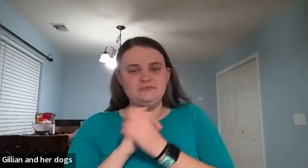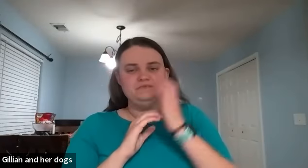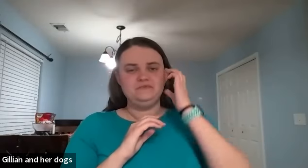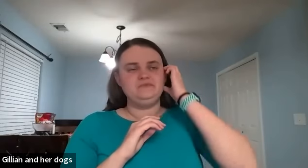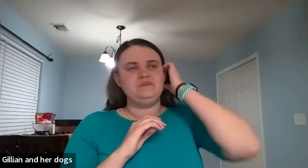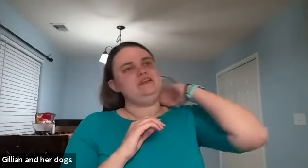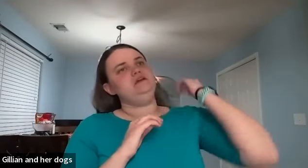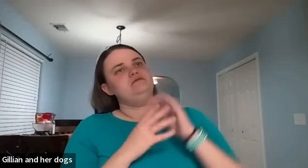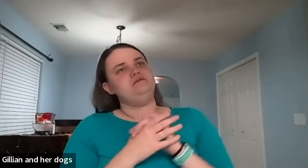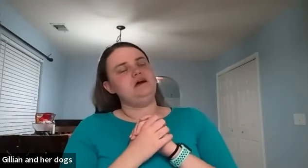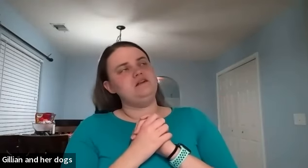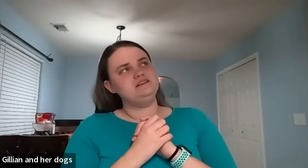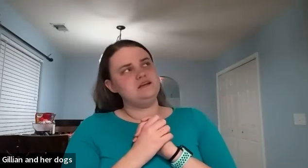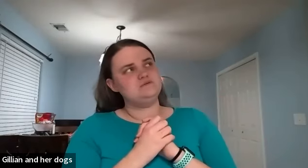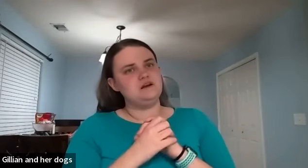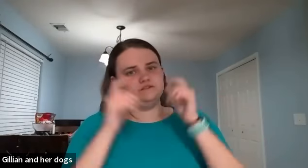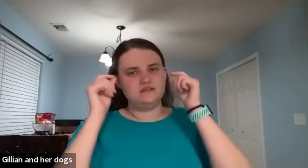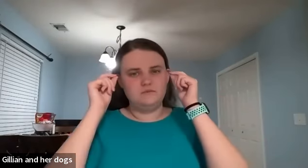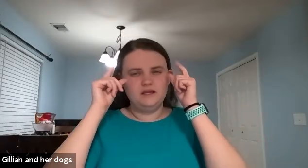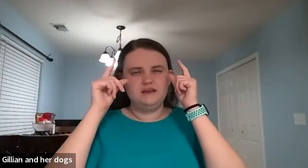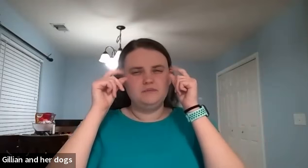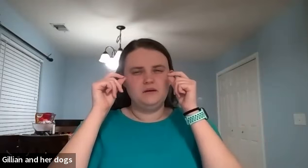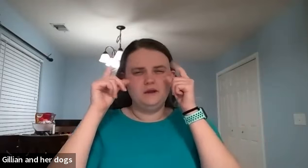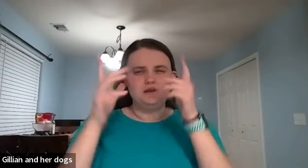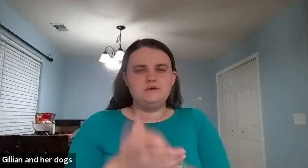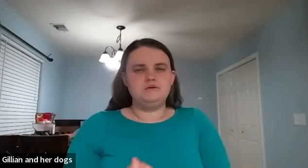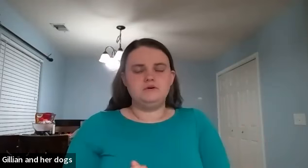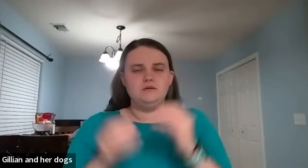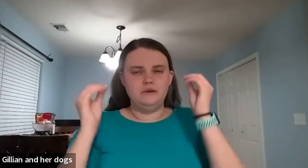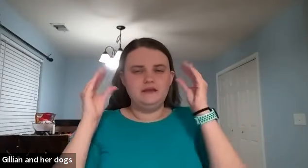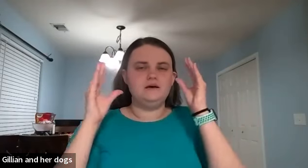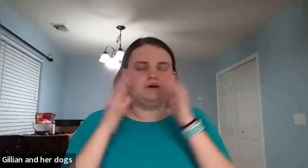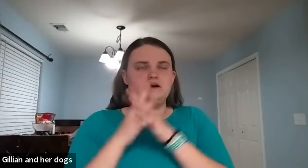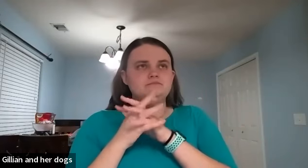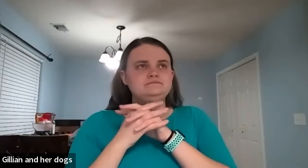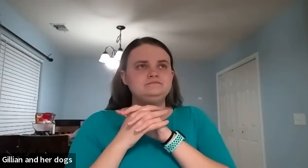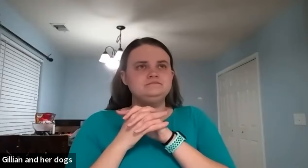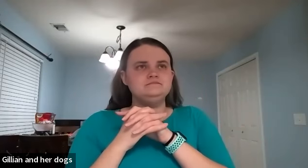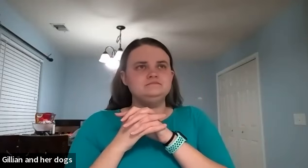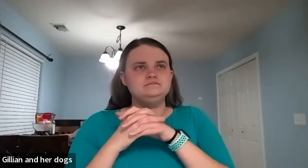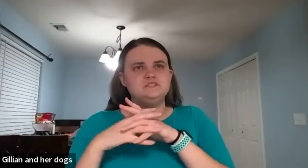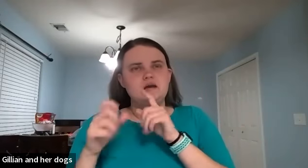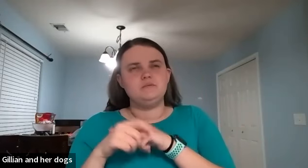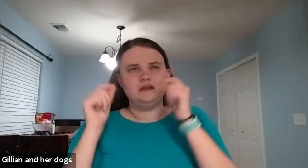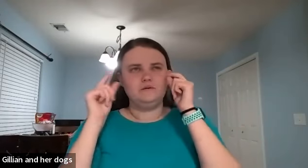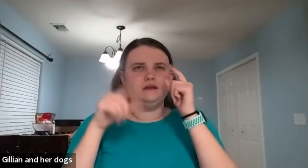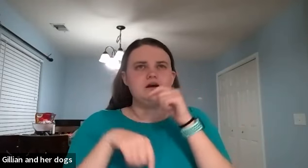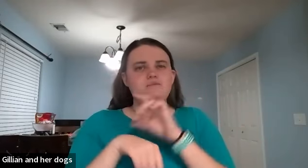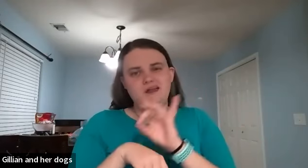if a lot of times when i'll just like i'm waking up i wake up or i'll wake up um time will be like i wake up at